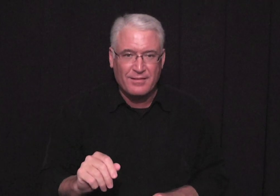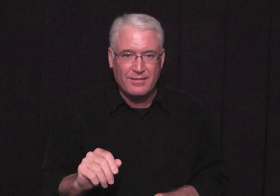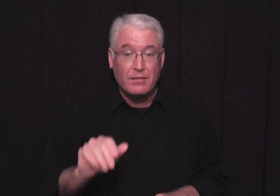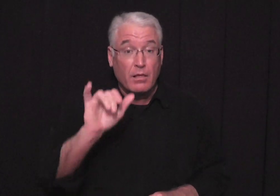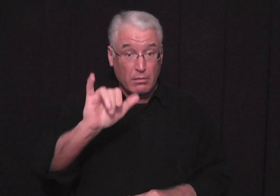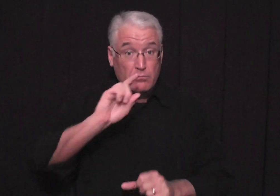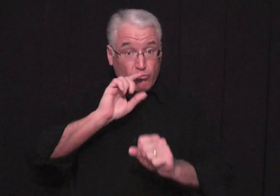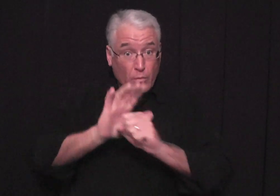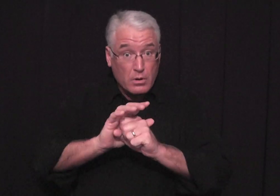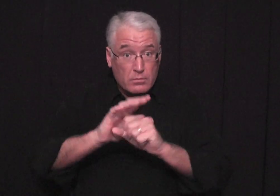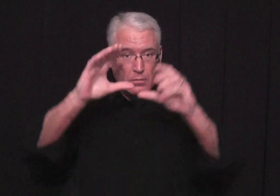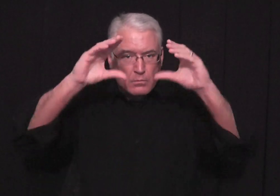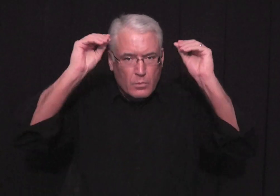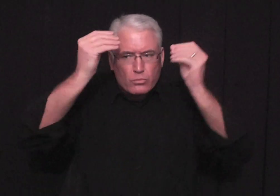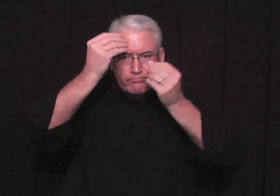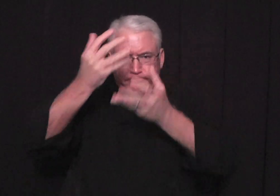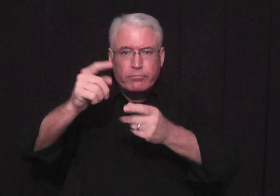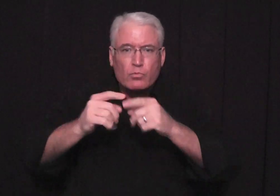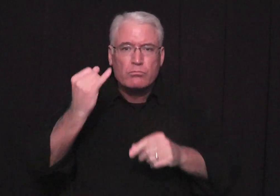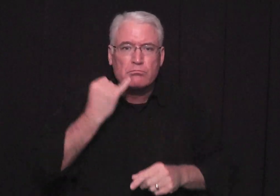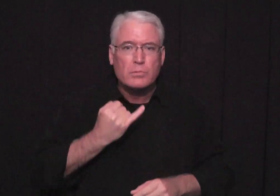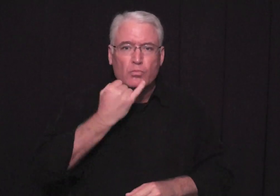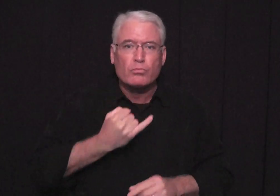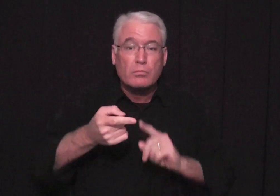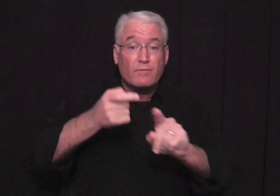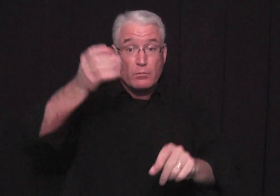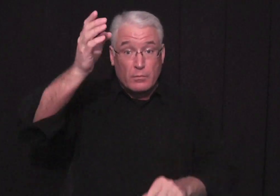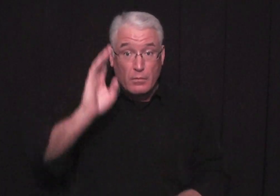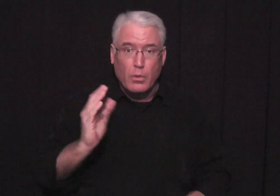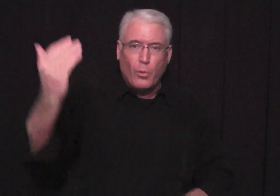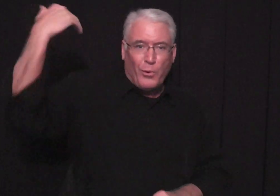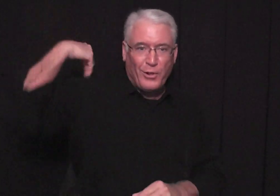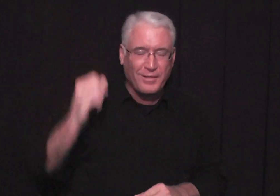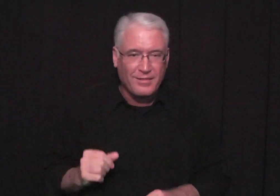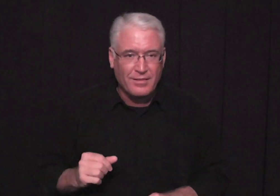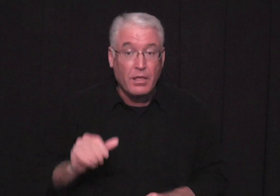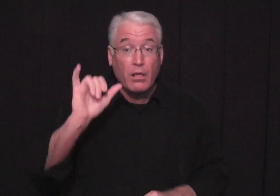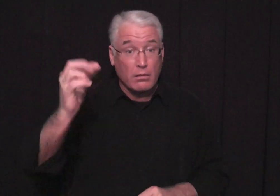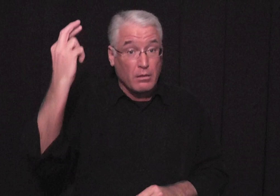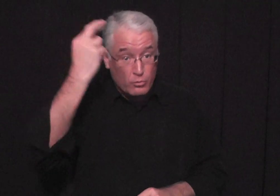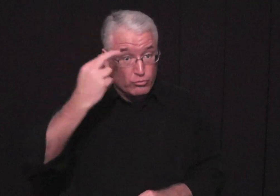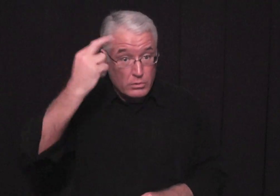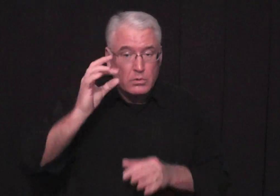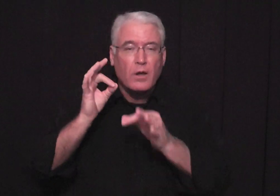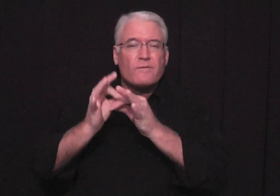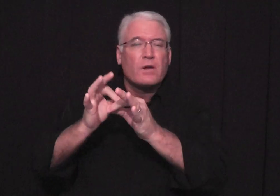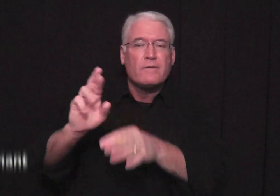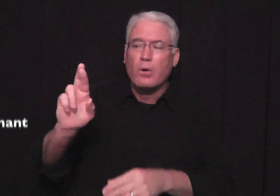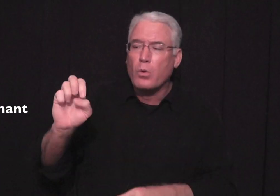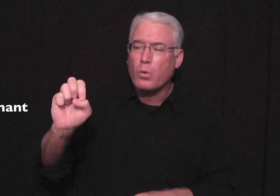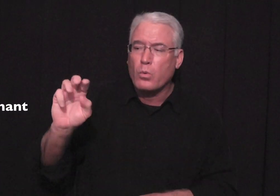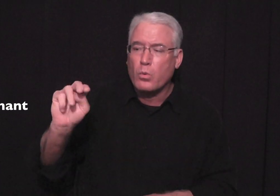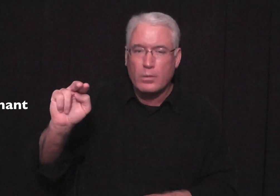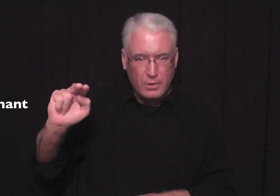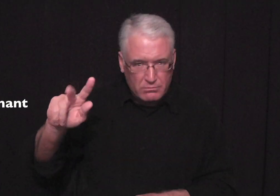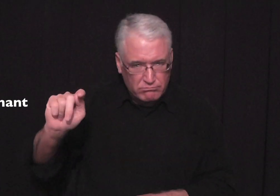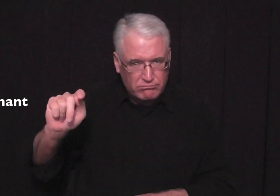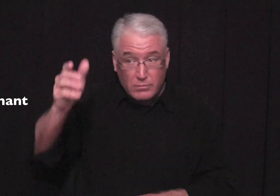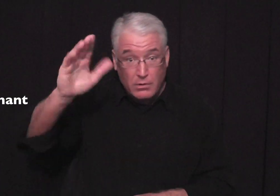israel forever no and that's a promise that god gave through moses to the people of israel a long time ago this was to the